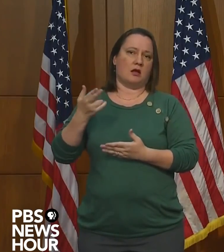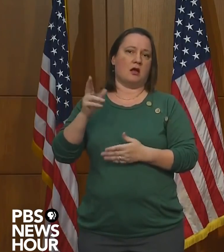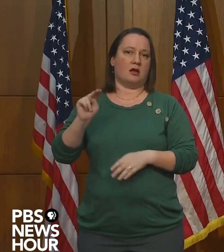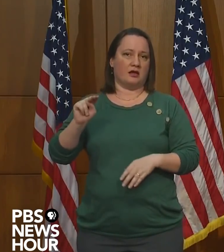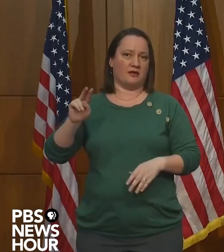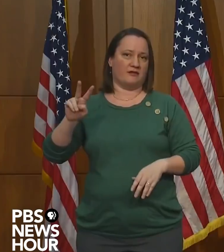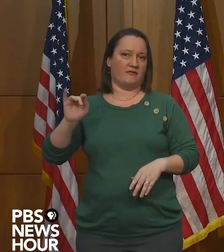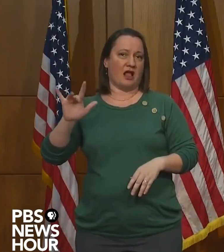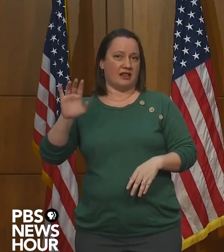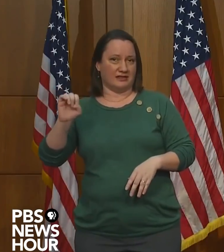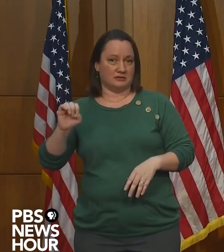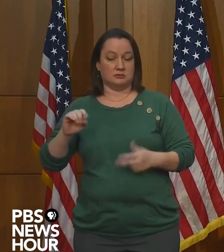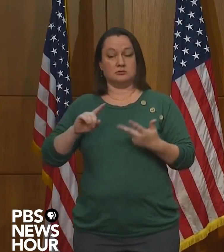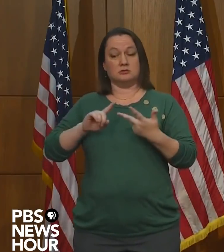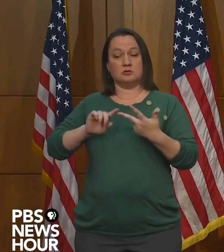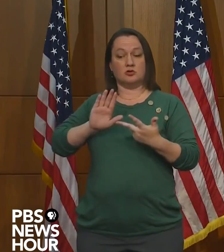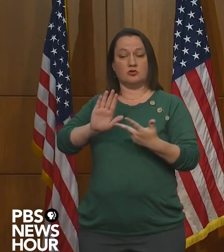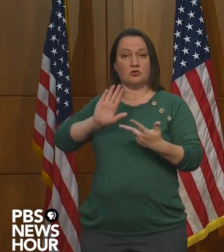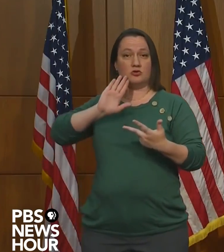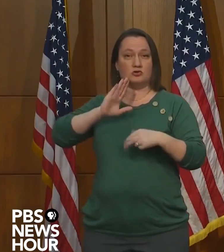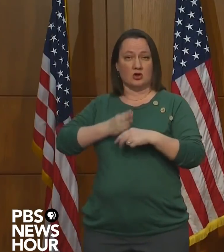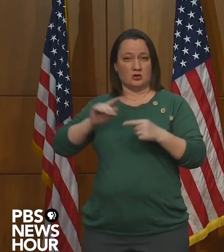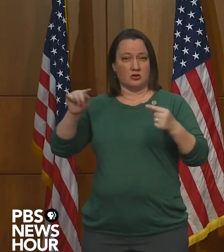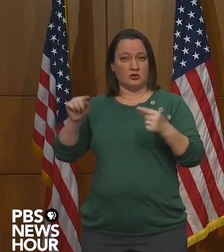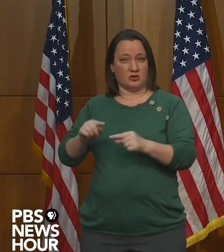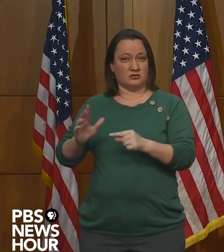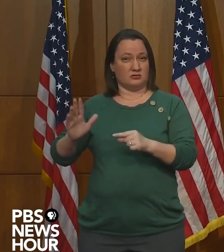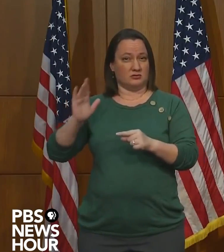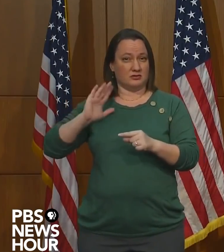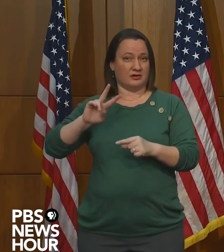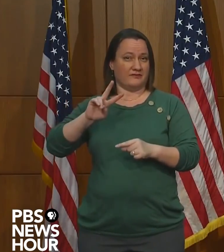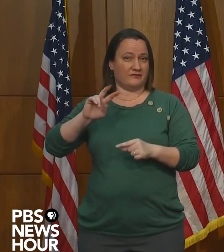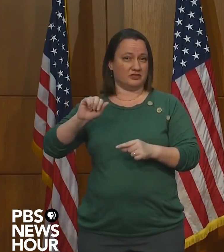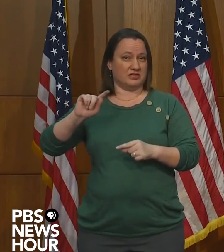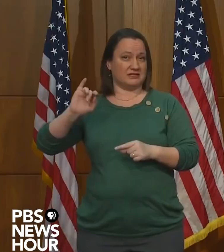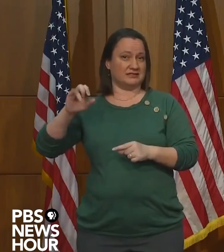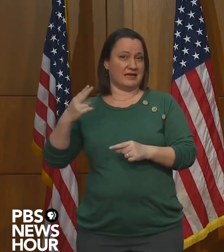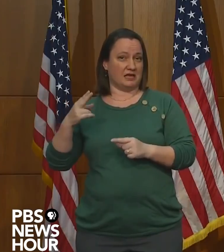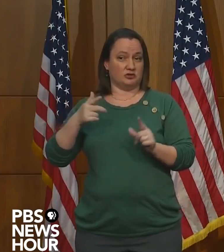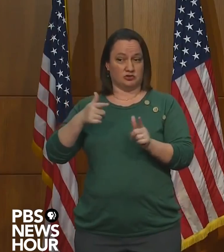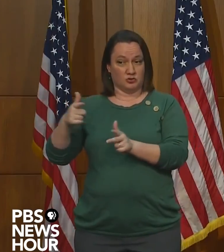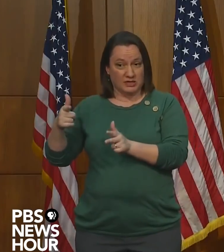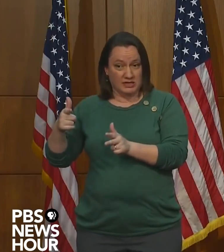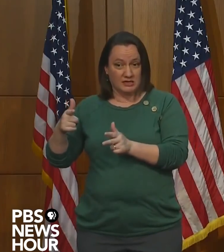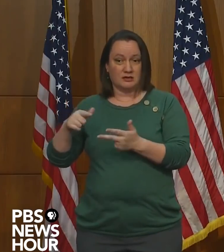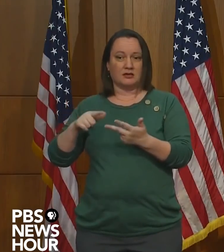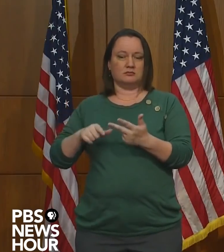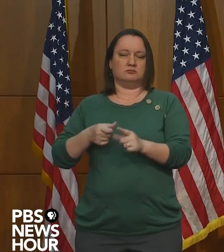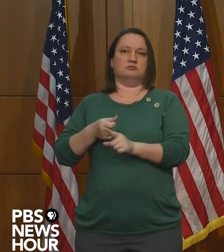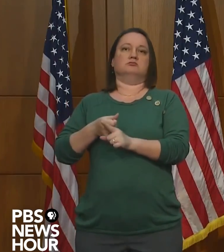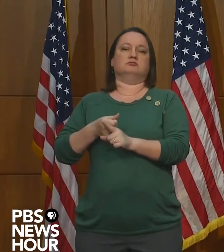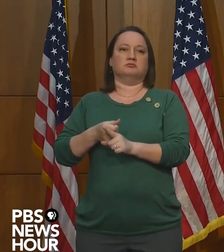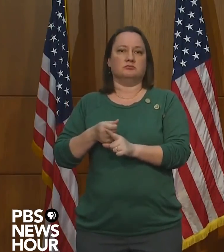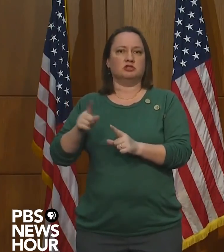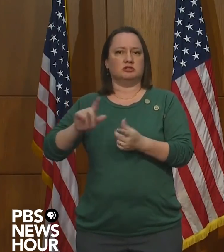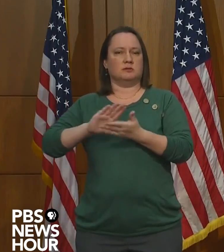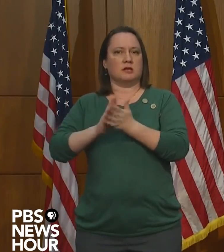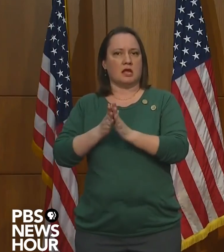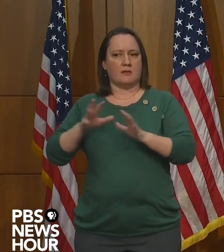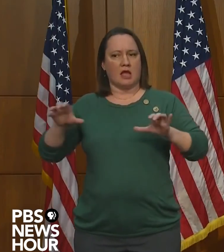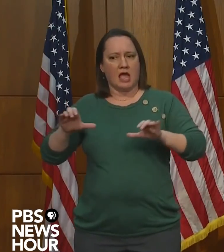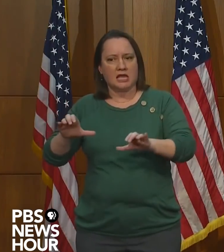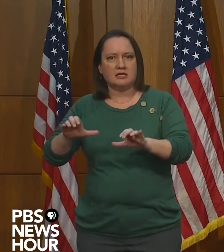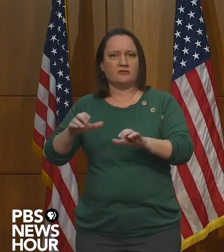Laurie's daughter was injured in the Virginia Tech shooting, Laurie became very active in gun violence